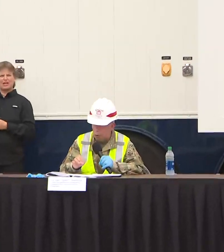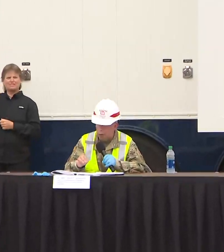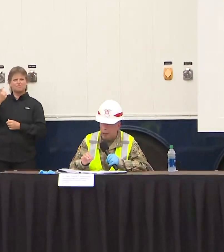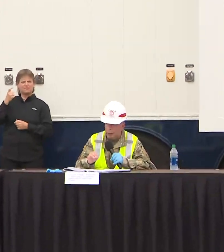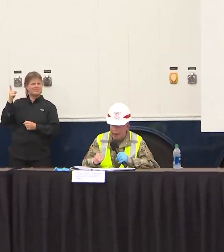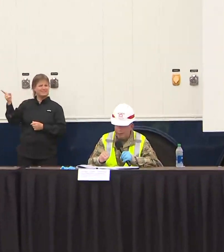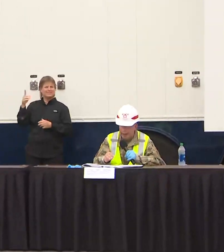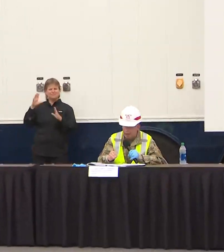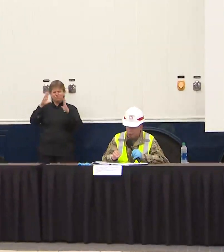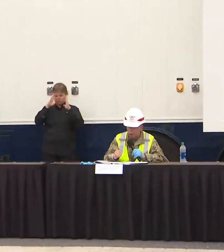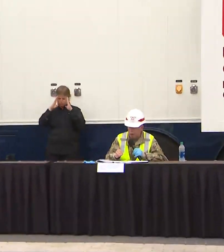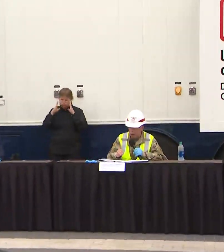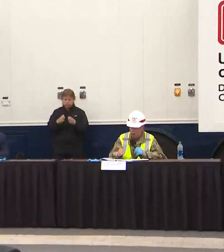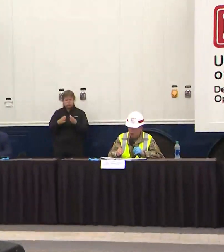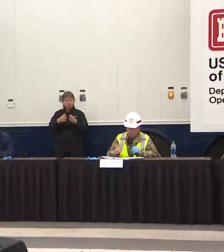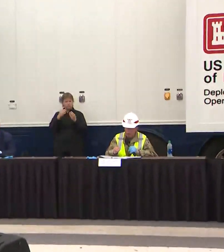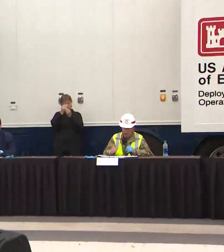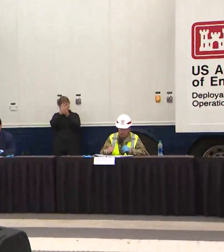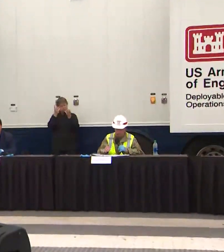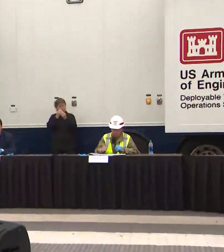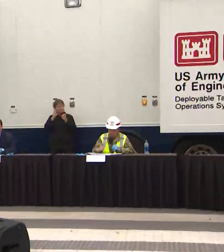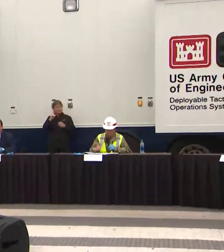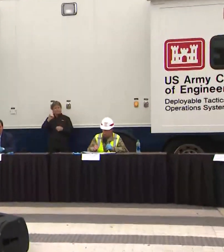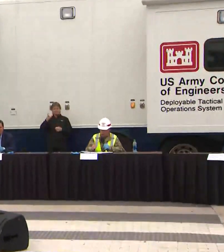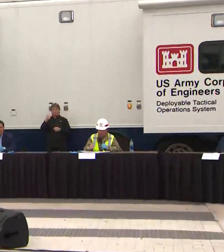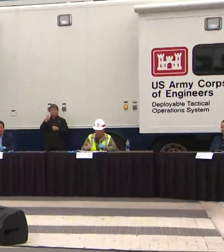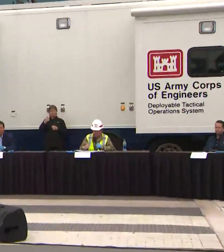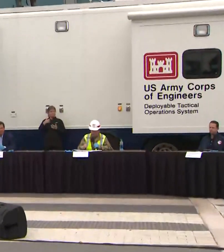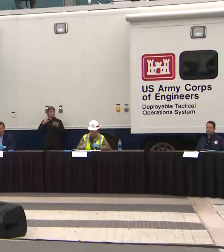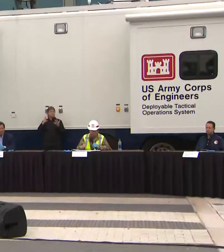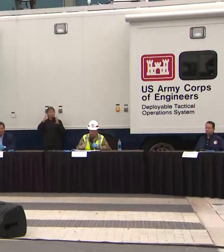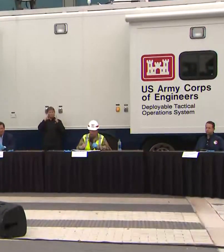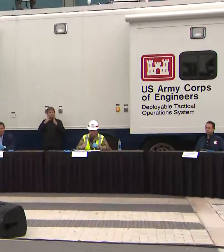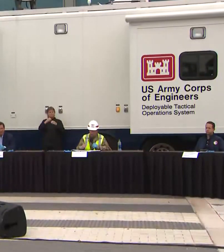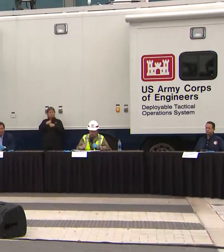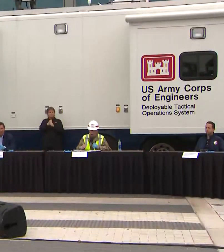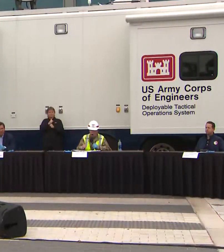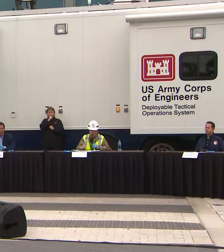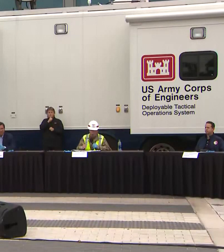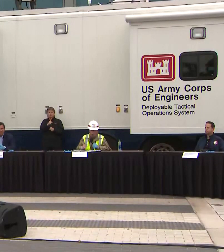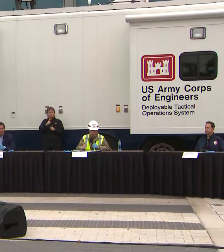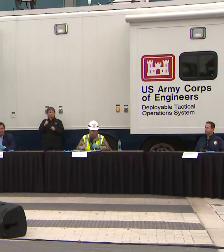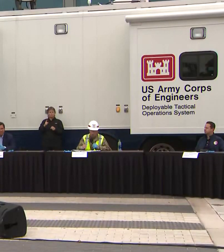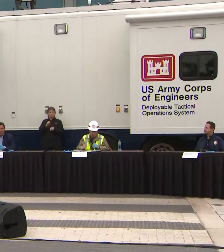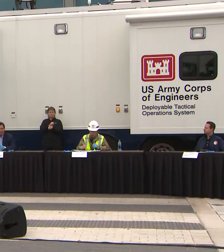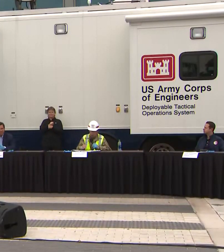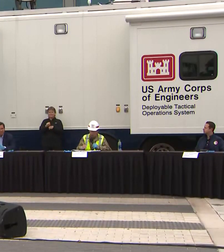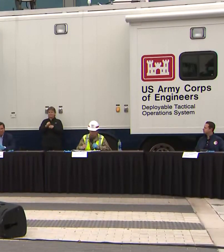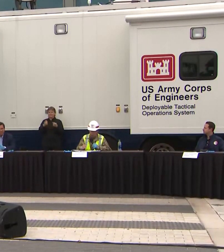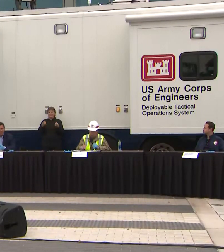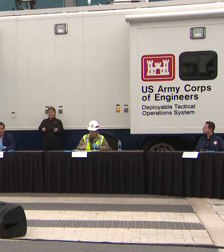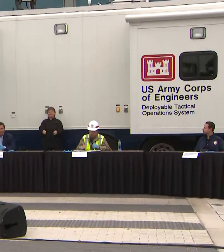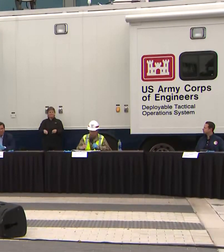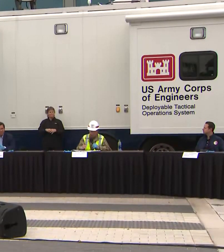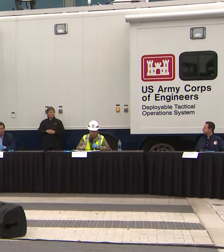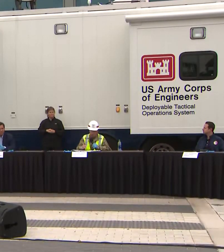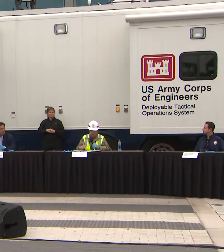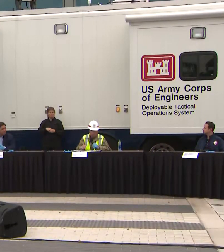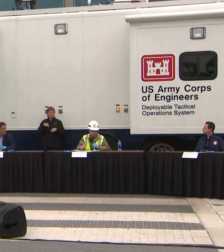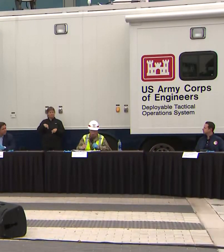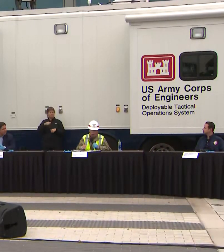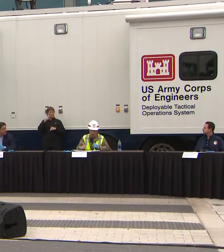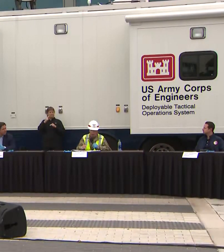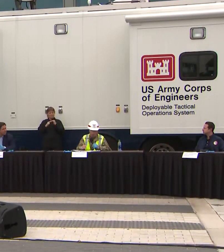focused and we got a lot of task right now but that colonel's focused on getting this done this is a hard build this is probably a three-week